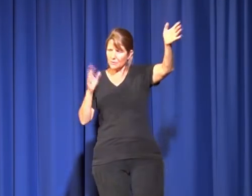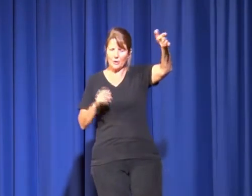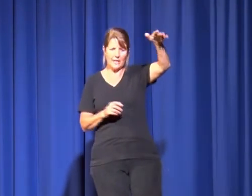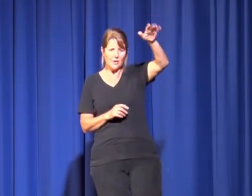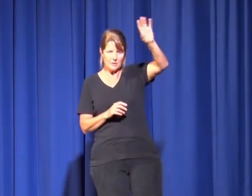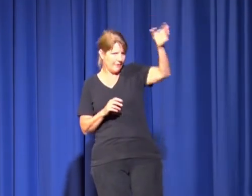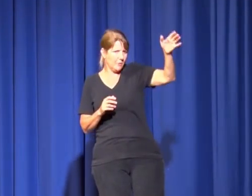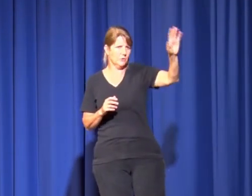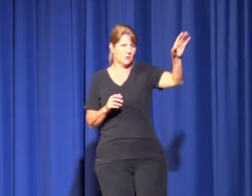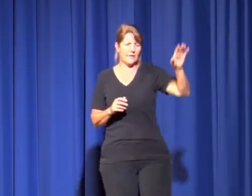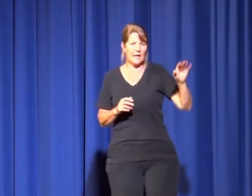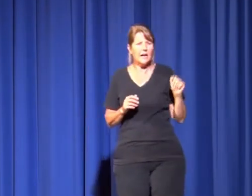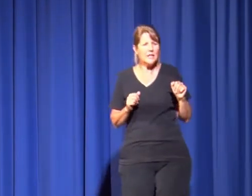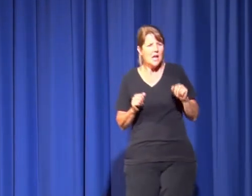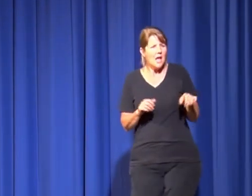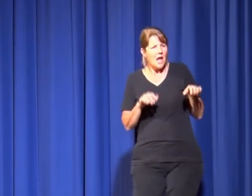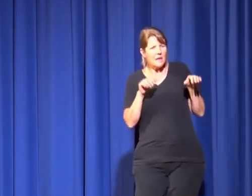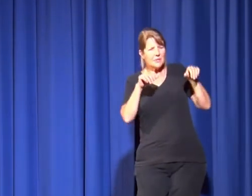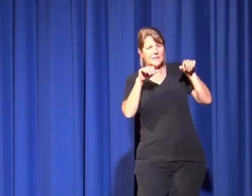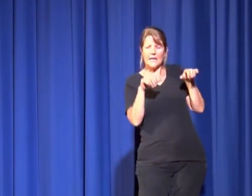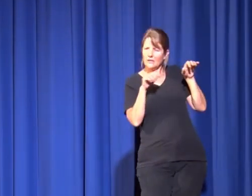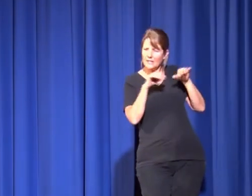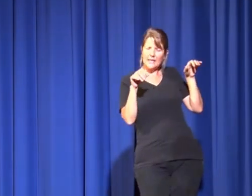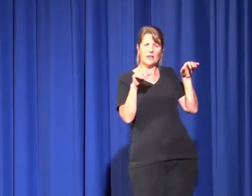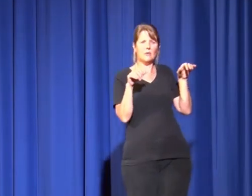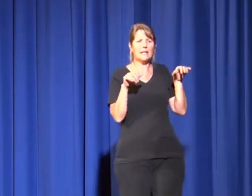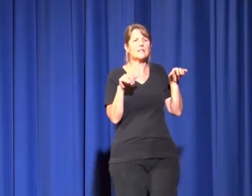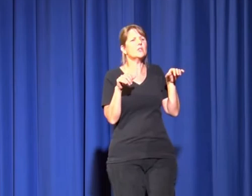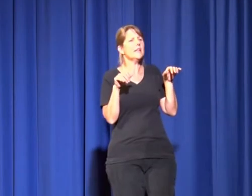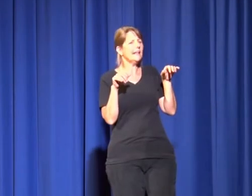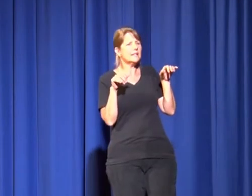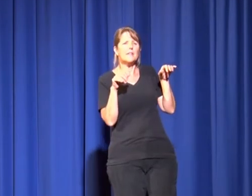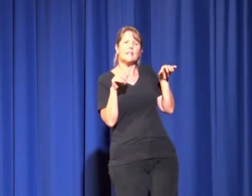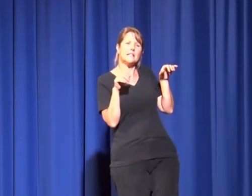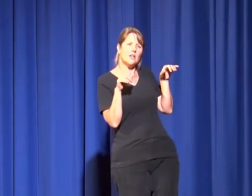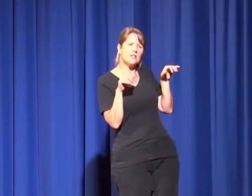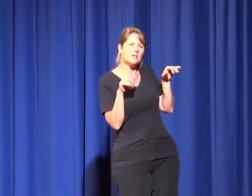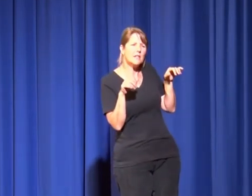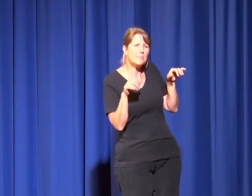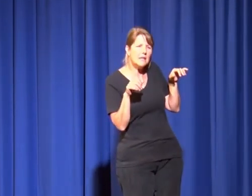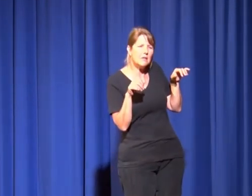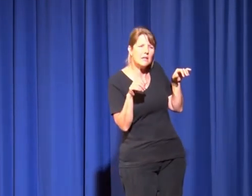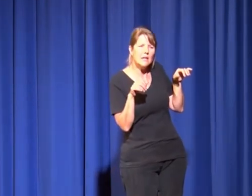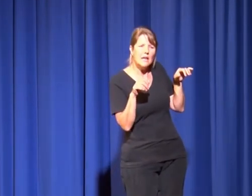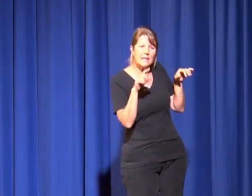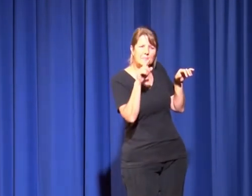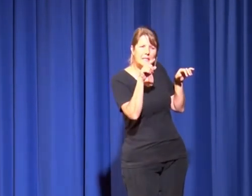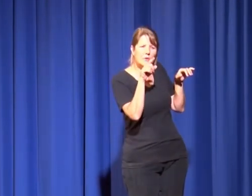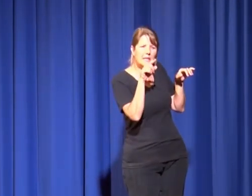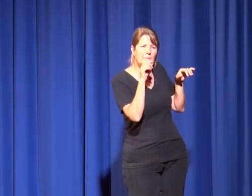a remote area. Everyone looked at the car. I'm sort of standing on these cattle railings looking and then it gets closer and I peer and up. It's Mr Abraham.